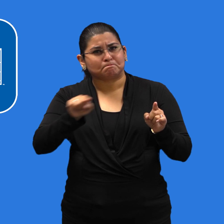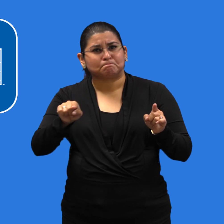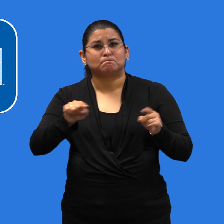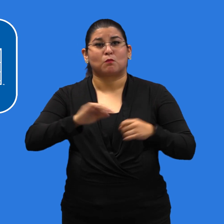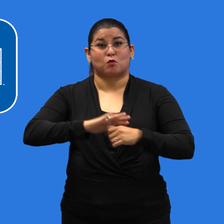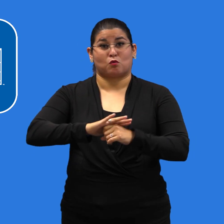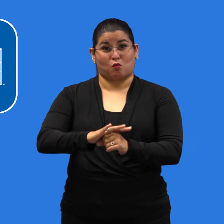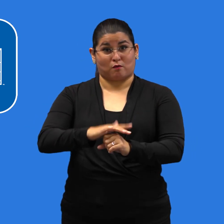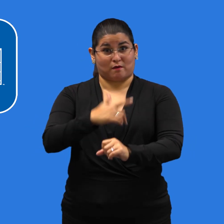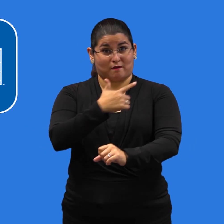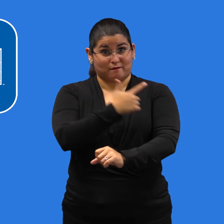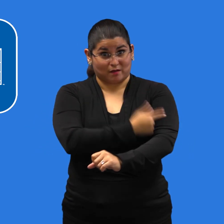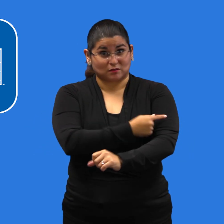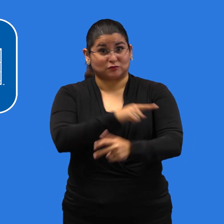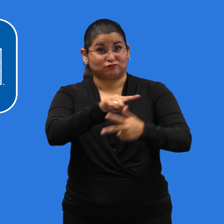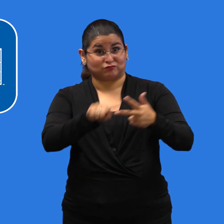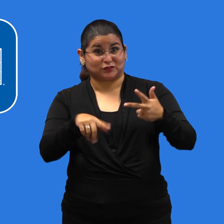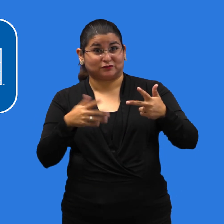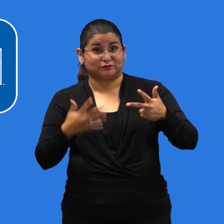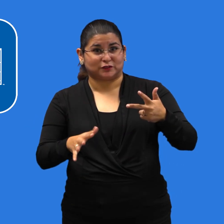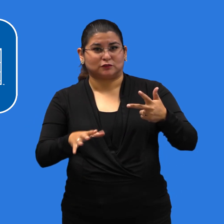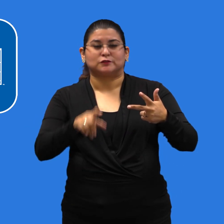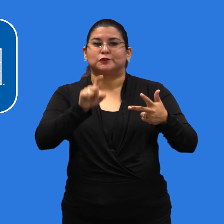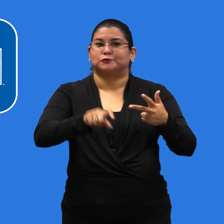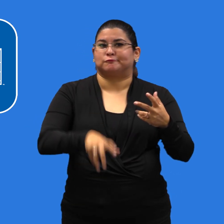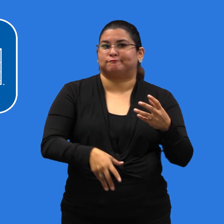of their primary COVID-19 vaccination series.